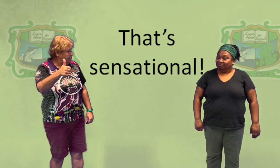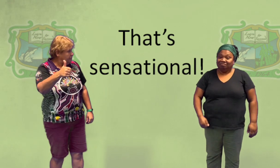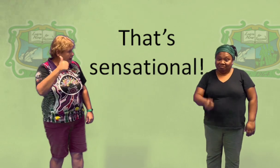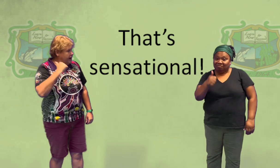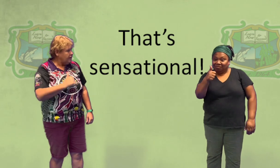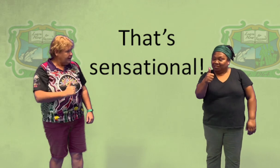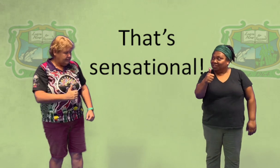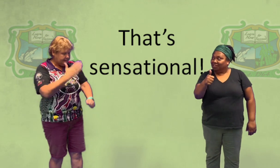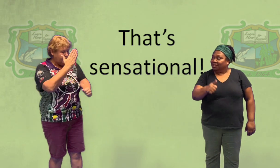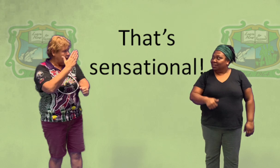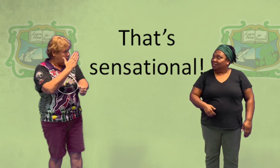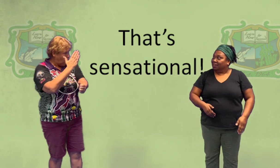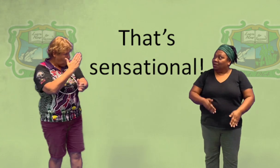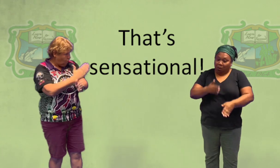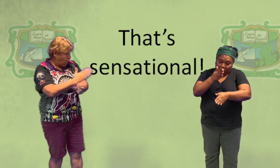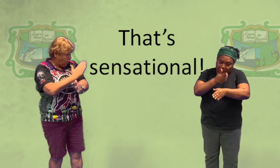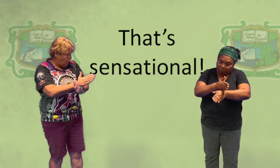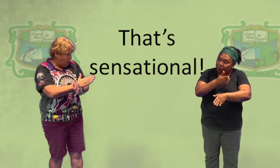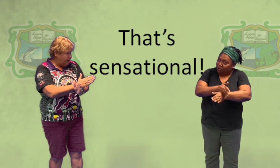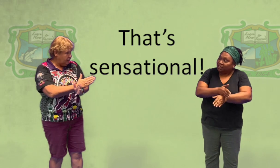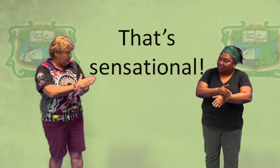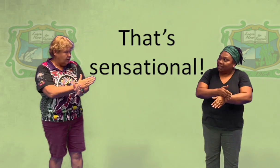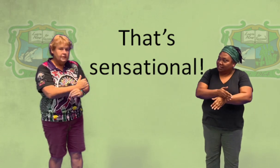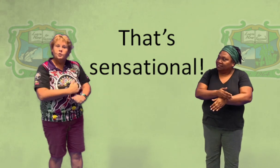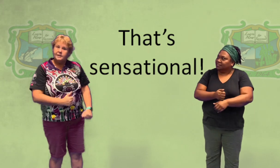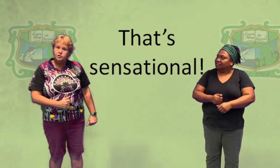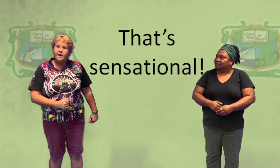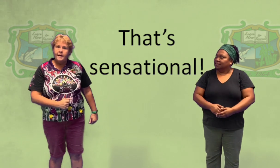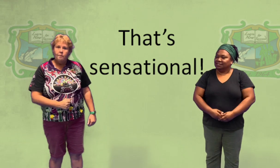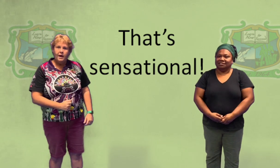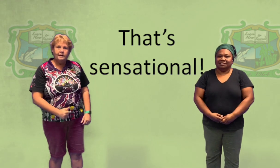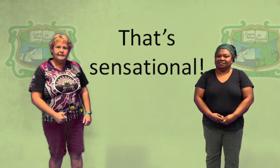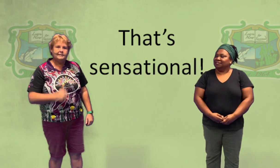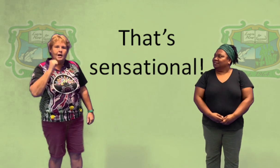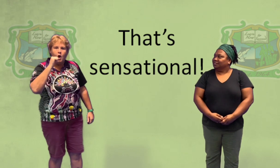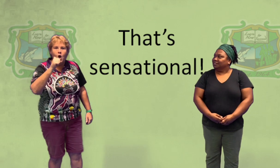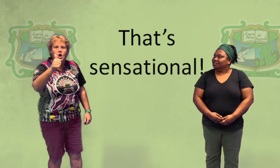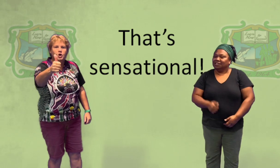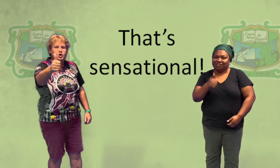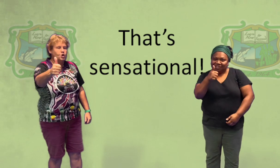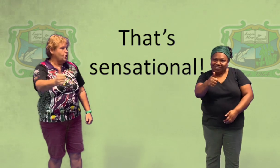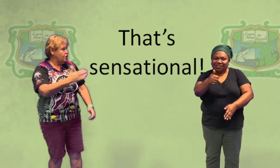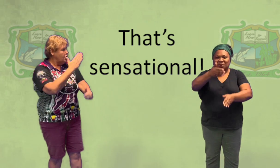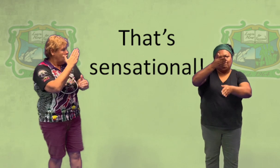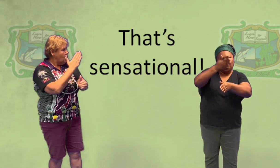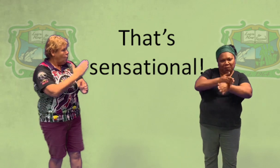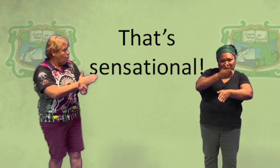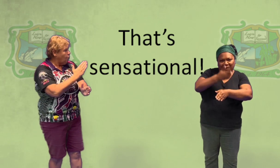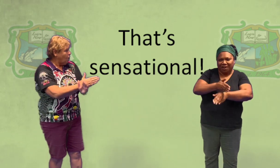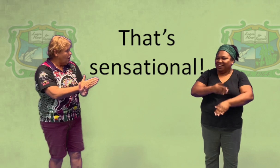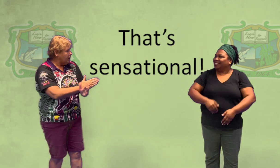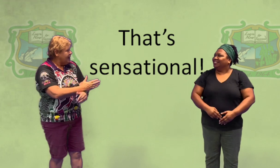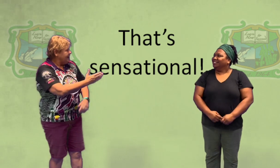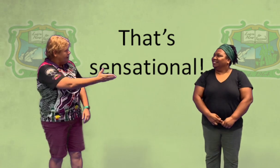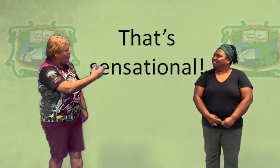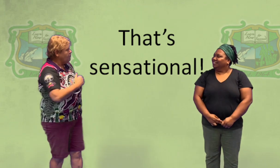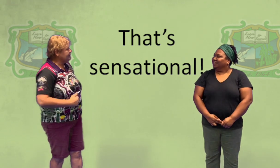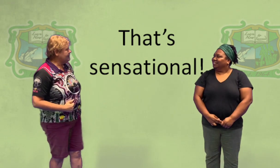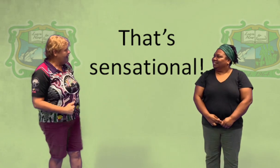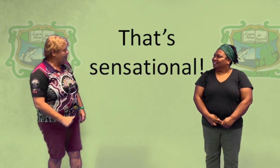and I could say, work. Do you want to try that one? Let's go. Good work. Now, what was the other